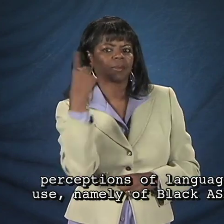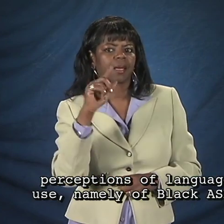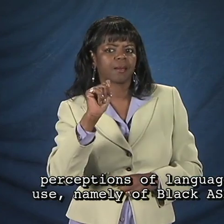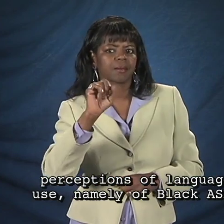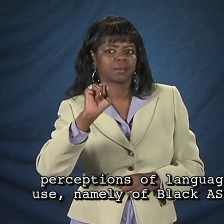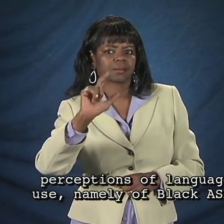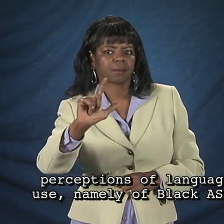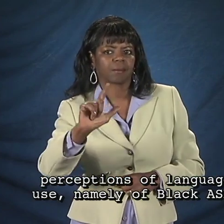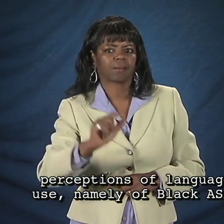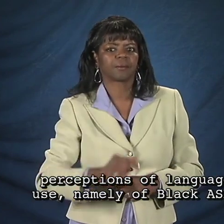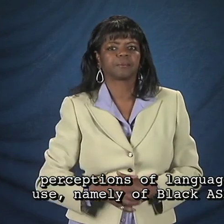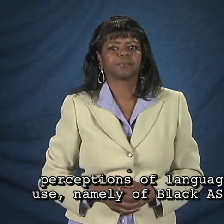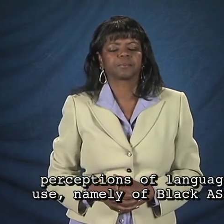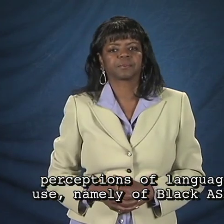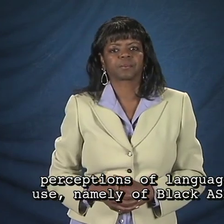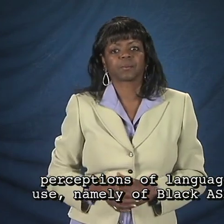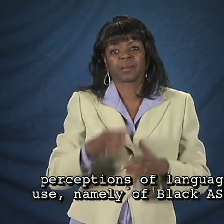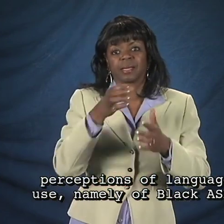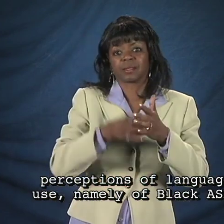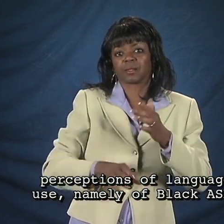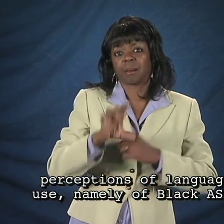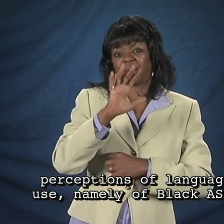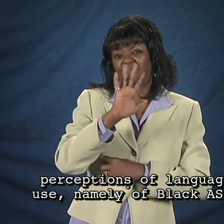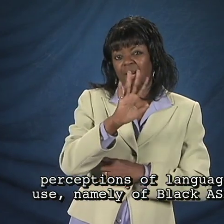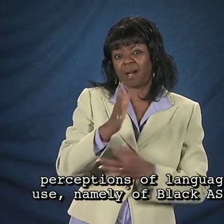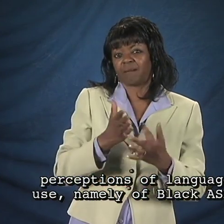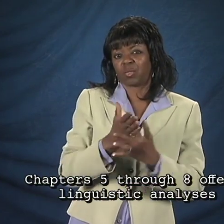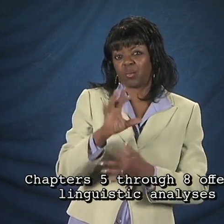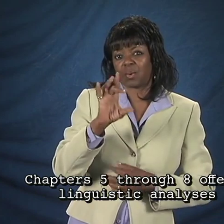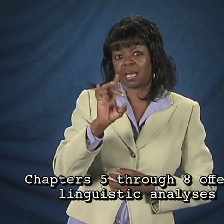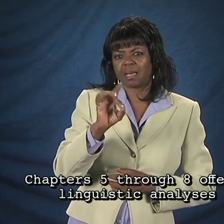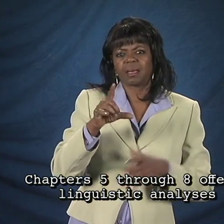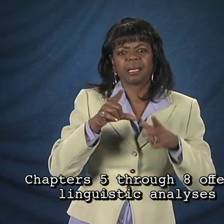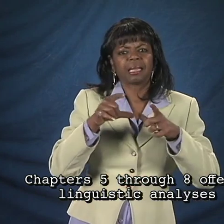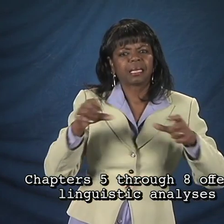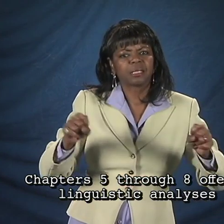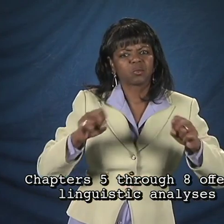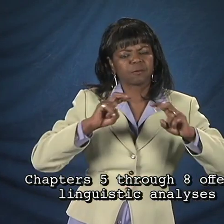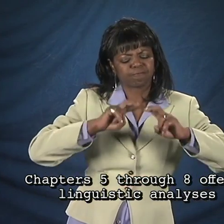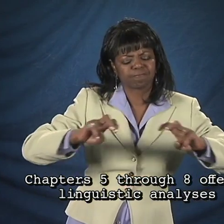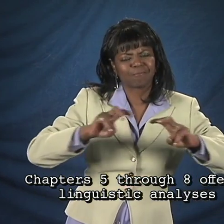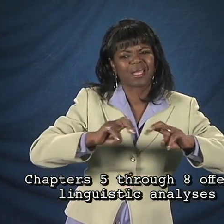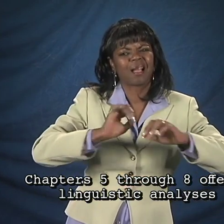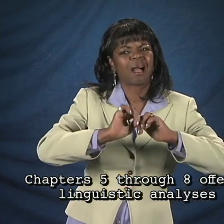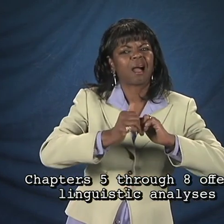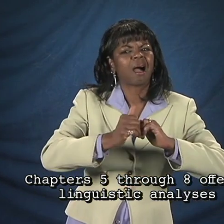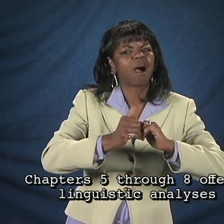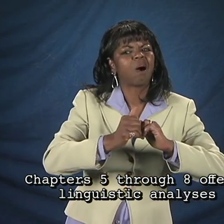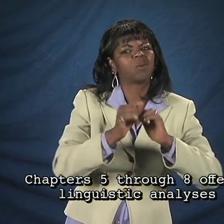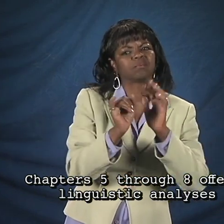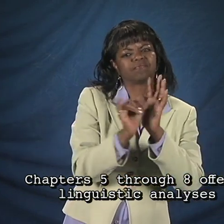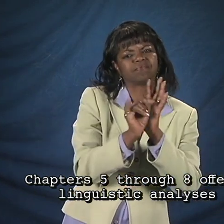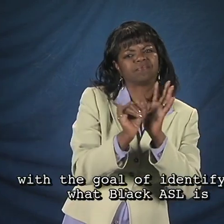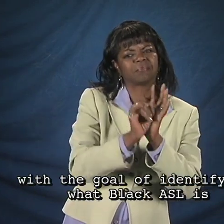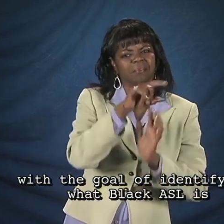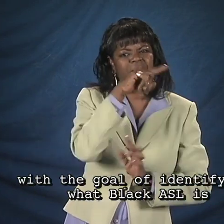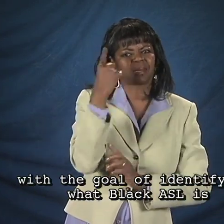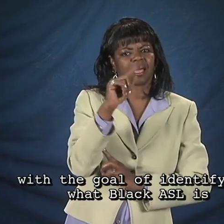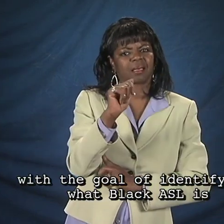perceptions of language use, namely of Black ASL. Chapters 5 through 8 offer linguistic analyses with the goal of